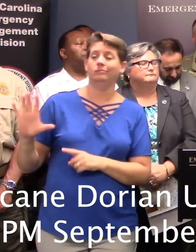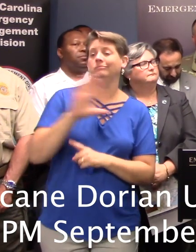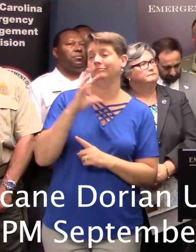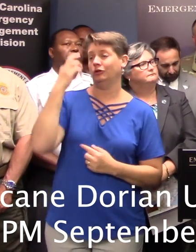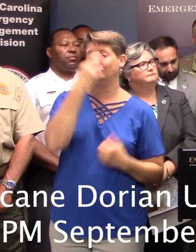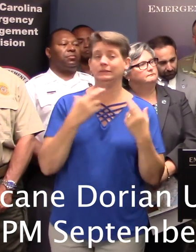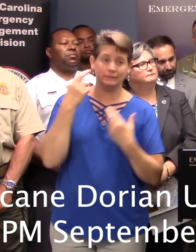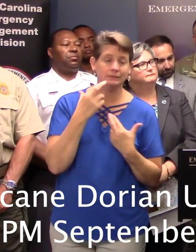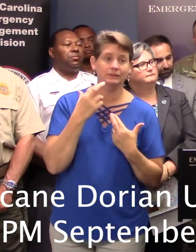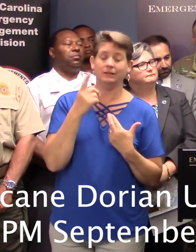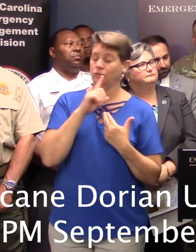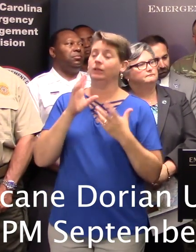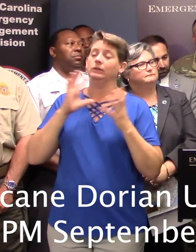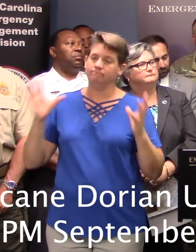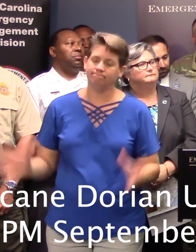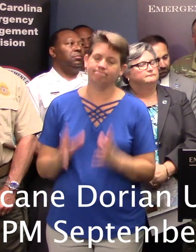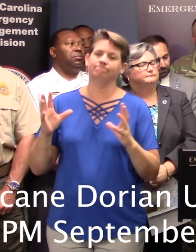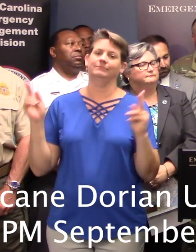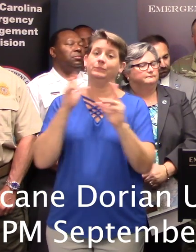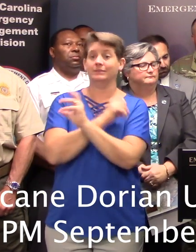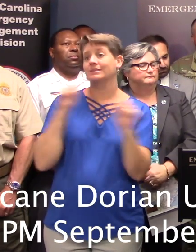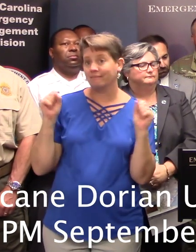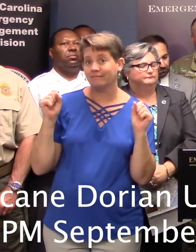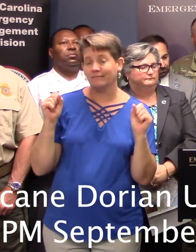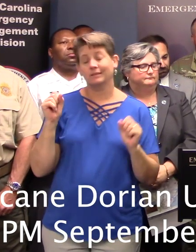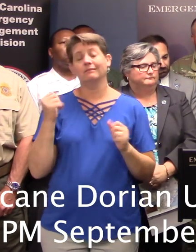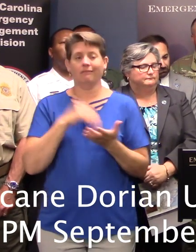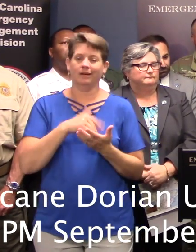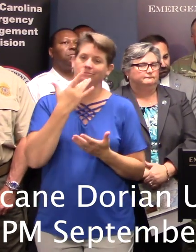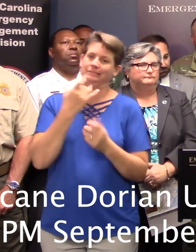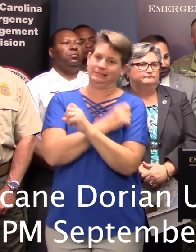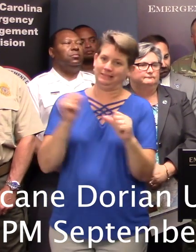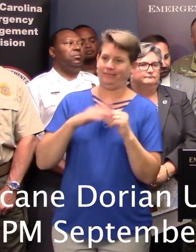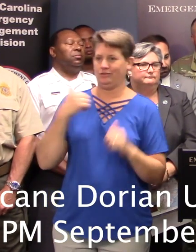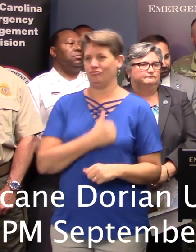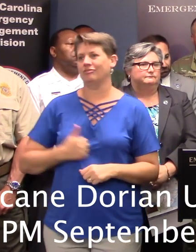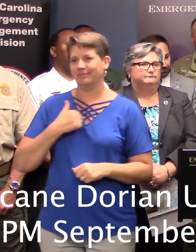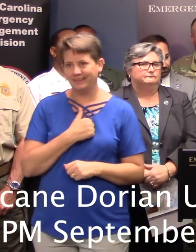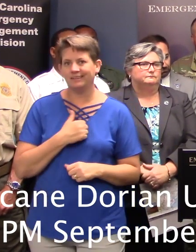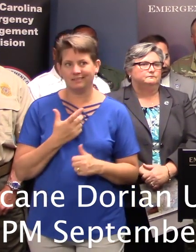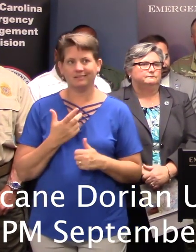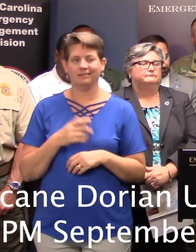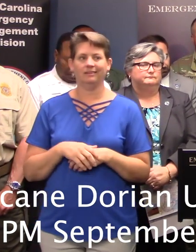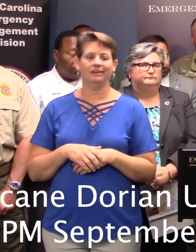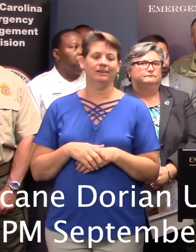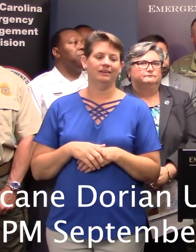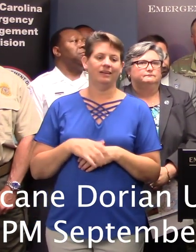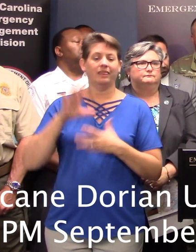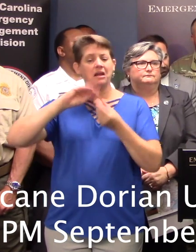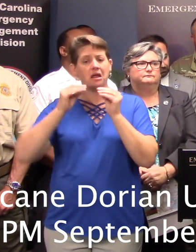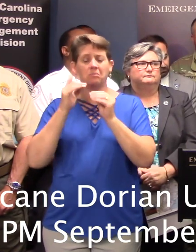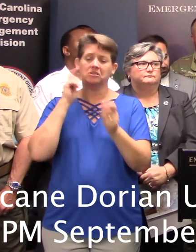We urge people to be safe, rather be safe than sorry. The rates, they fluctuate. This is